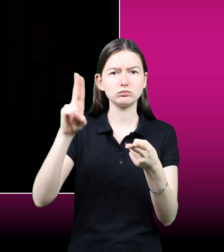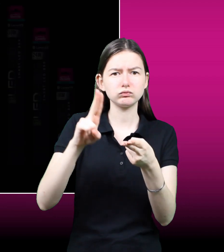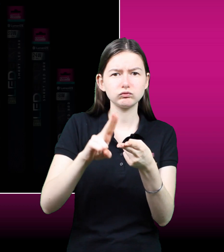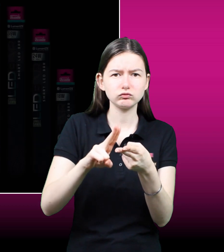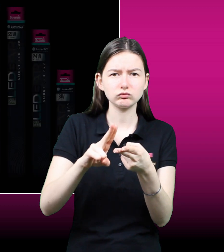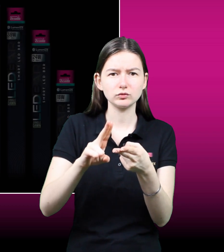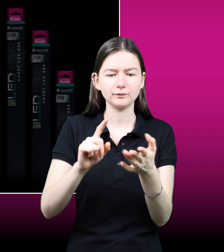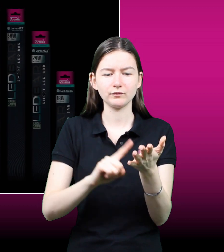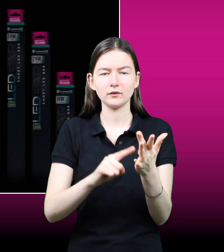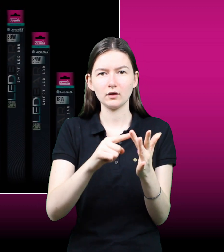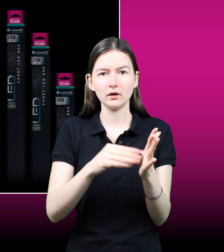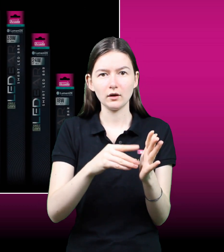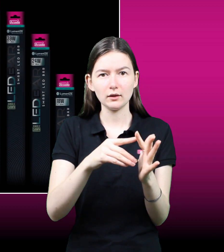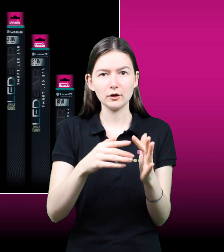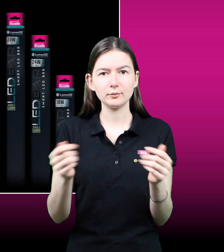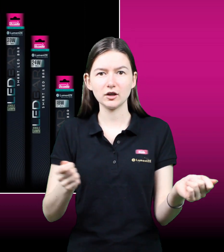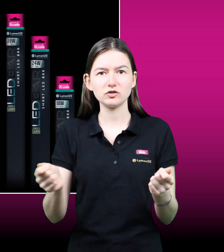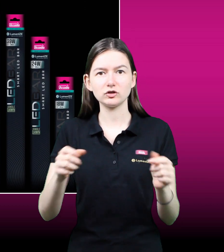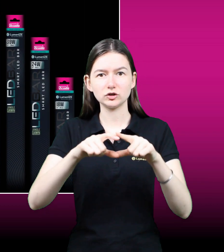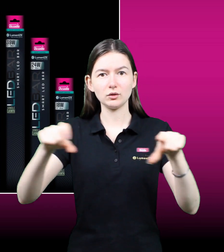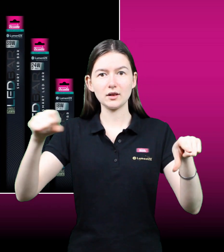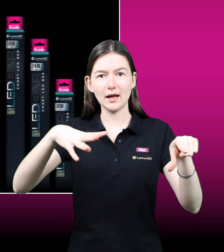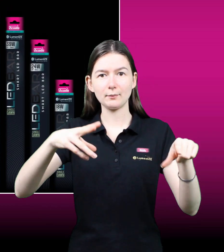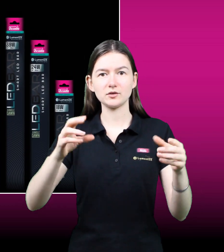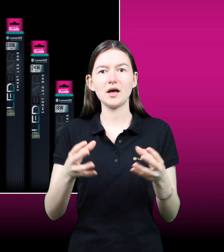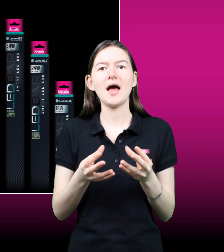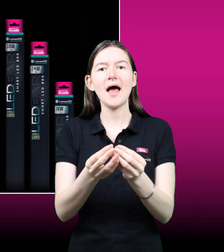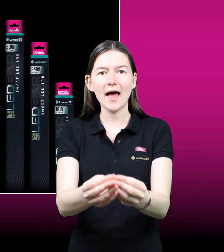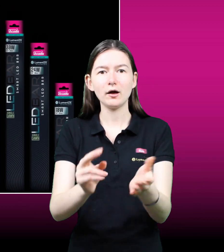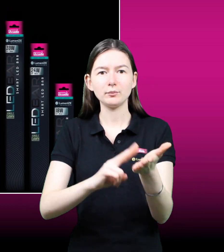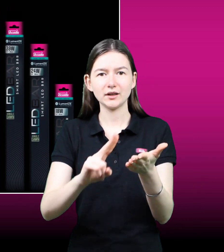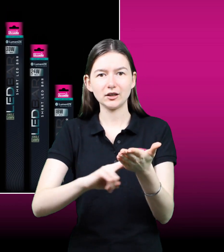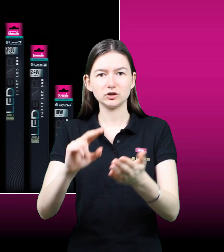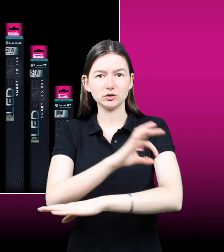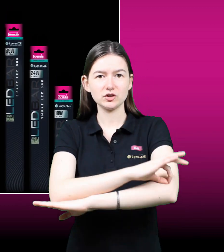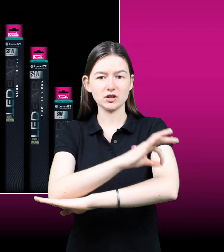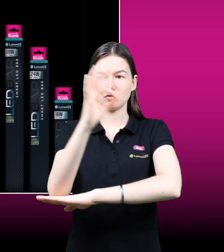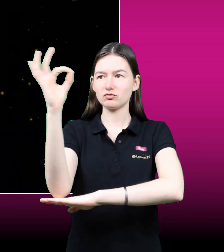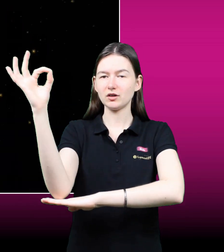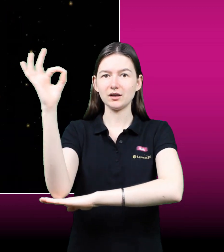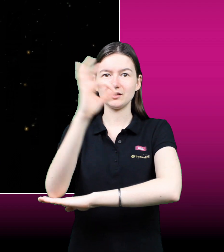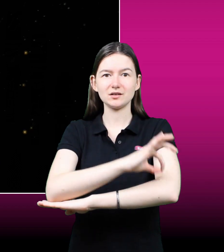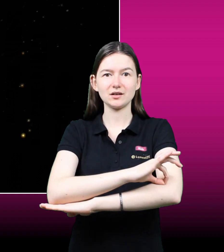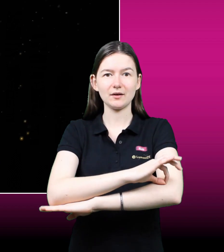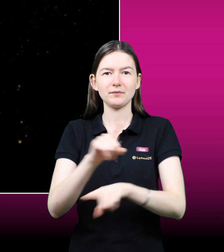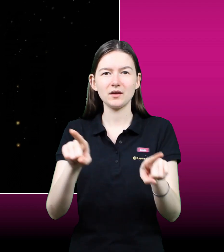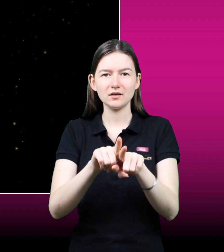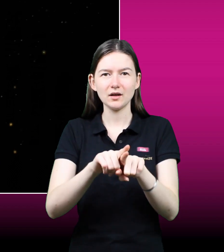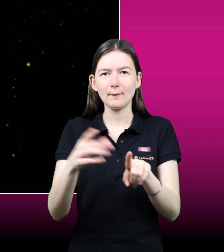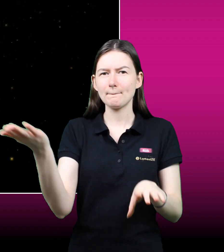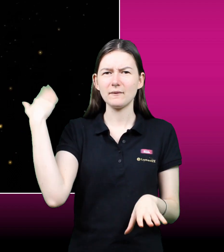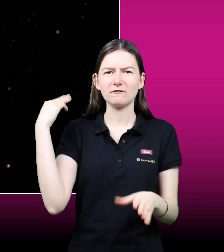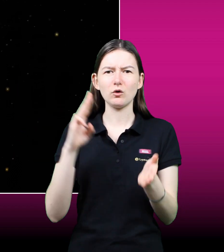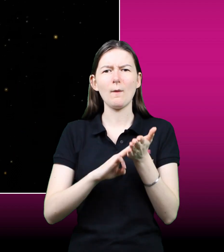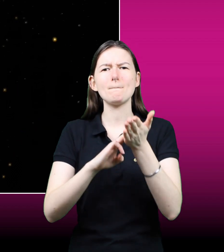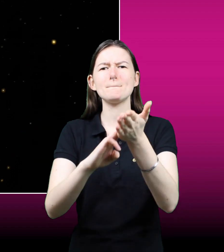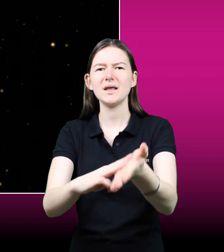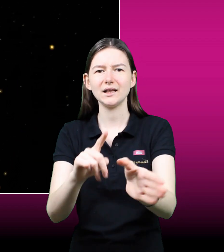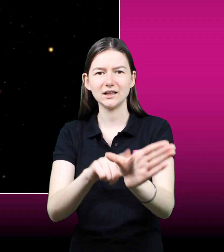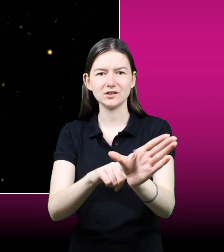Luminize-enabled and controlled lamps will help replicate the natural circadian rhythms that your reptiles have developed towards